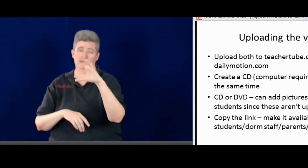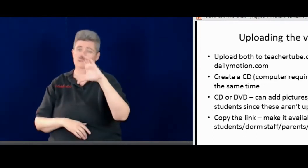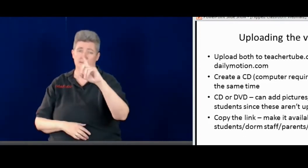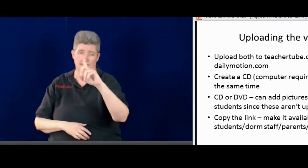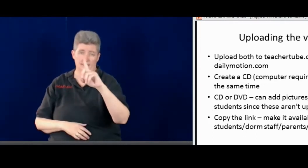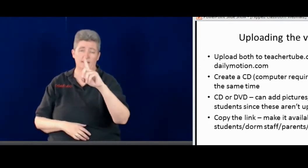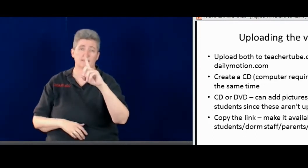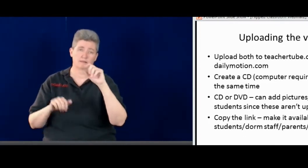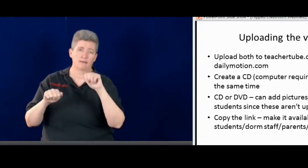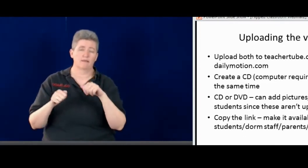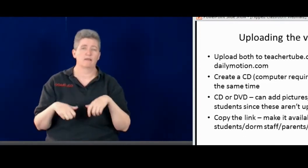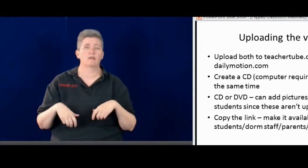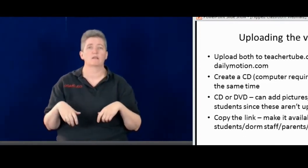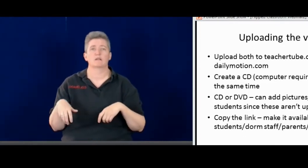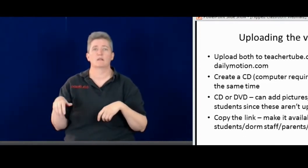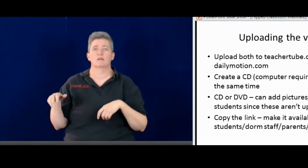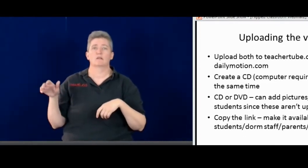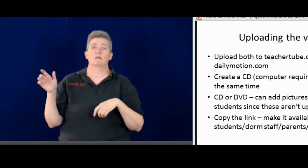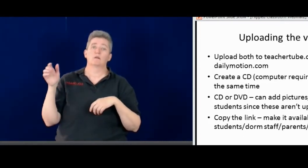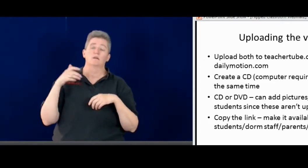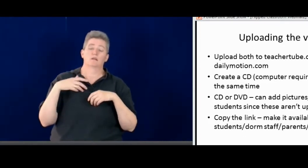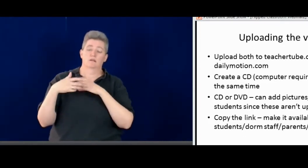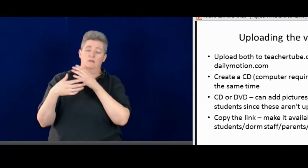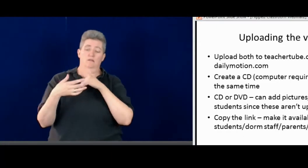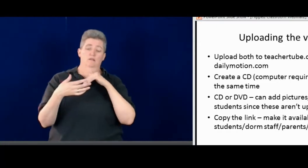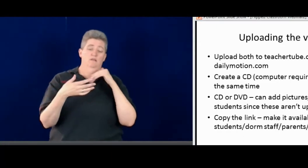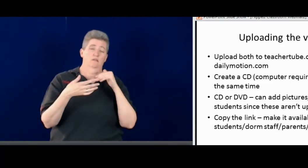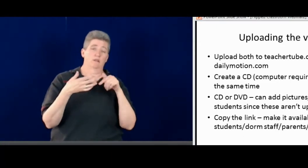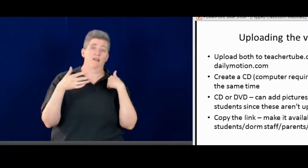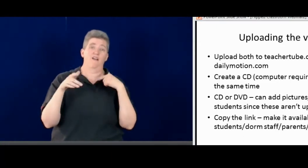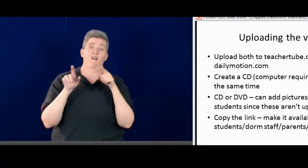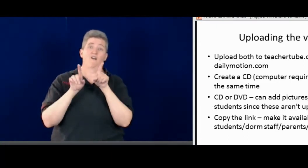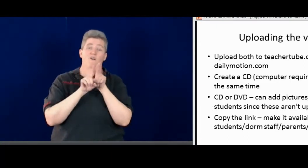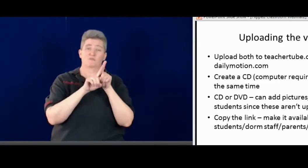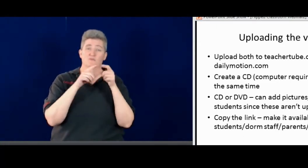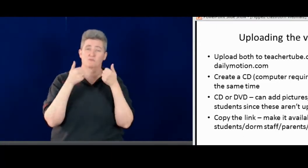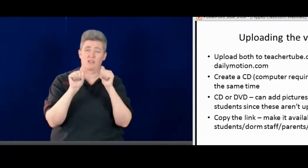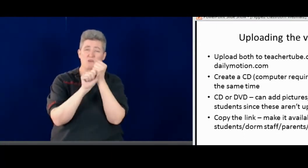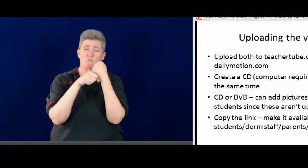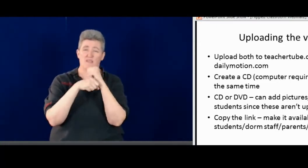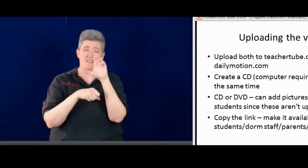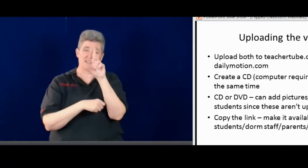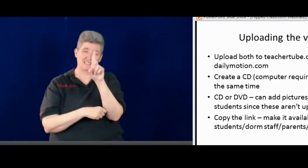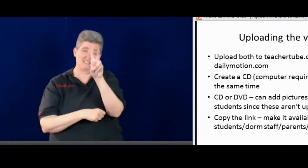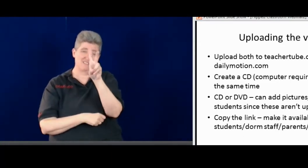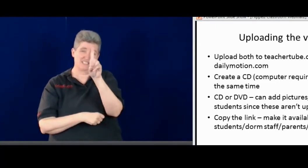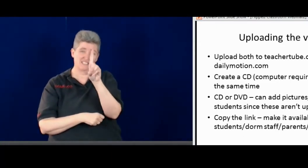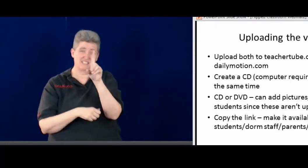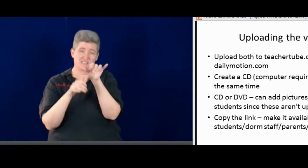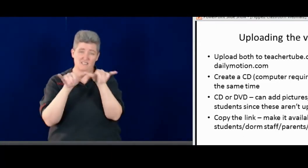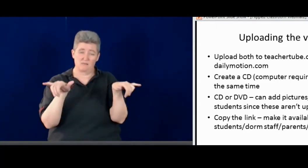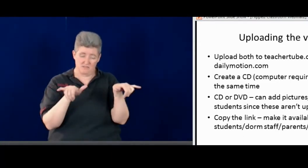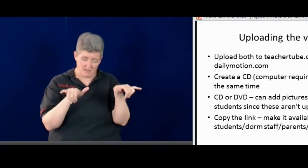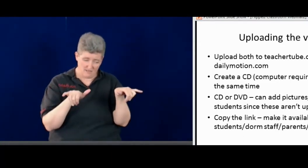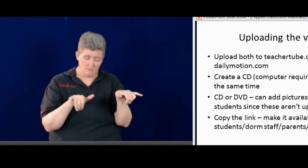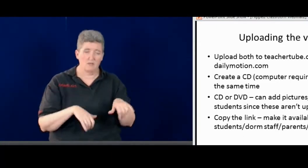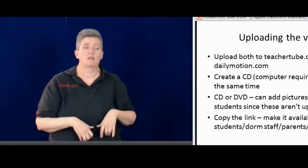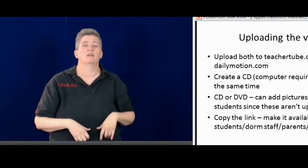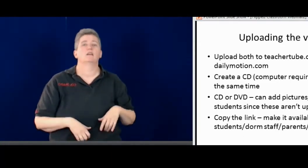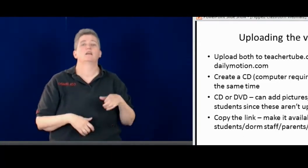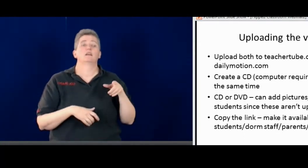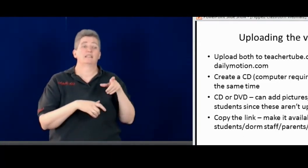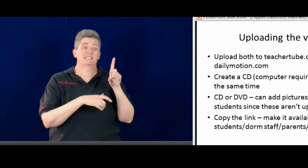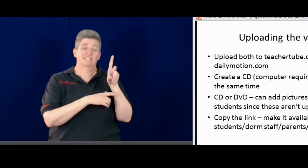And I usually put a lot of videos on one CD. So there's a lot contained on one. I also make some